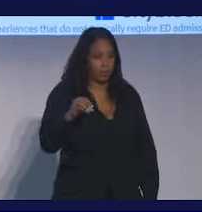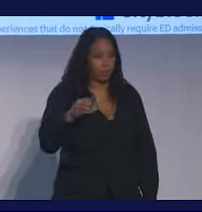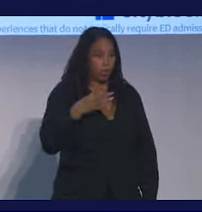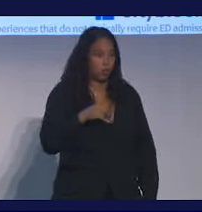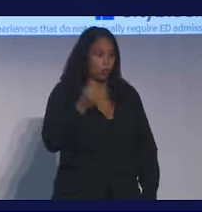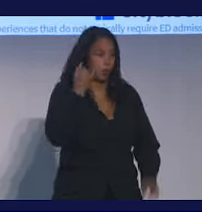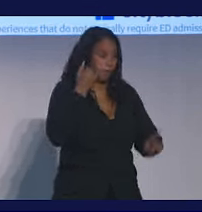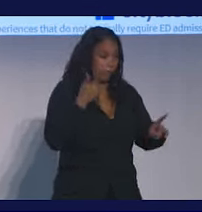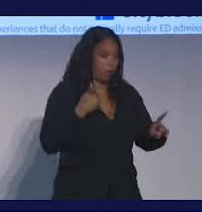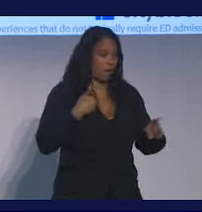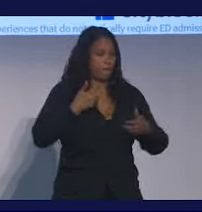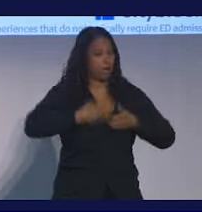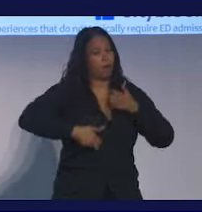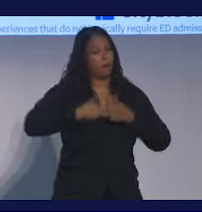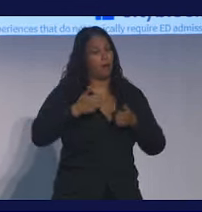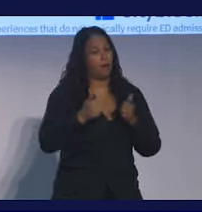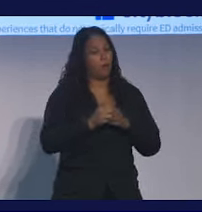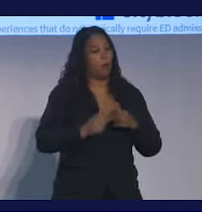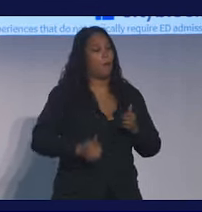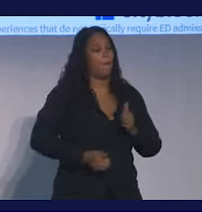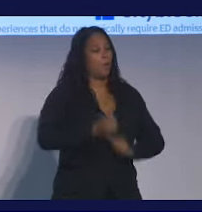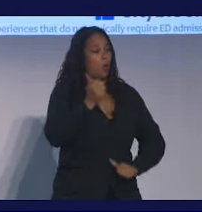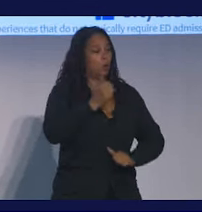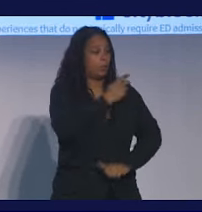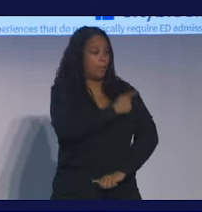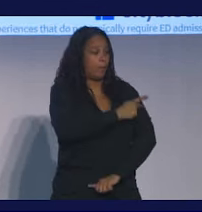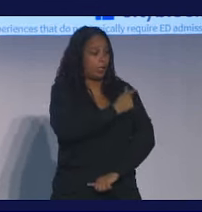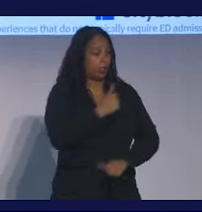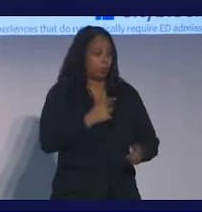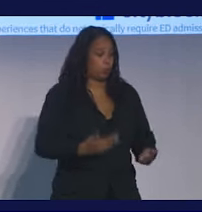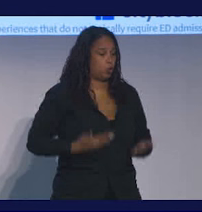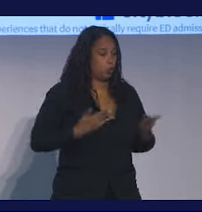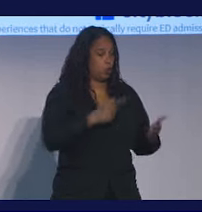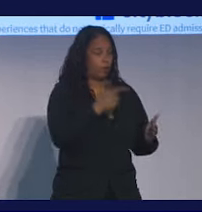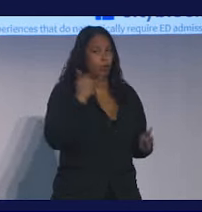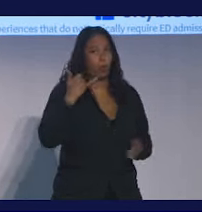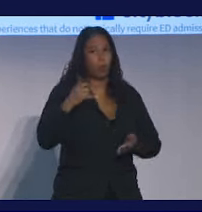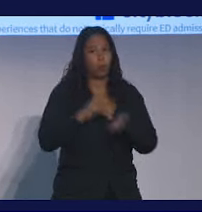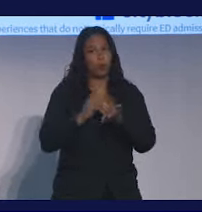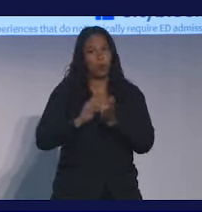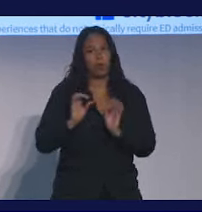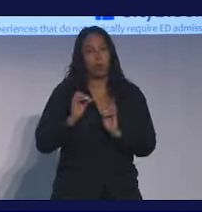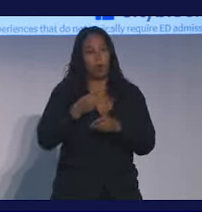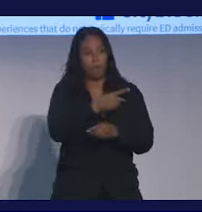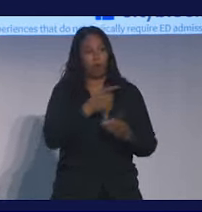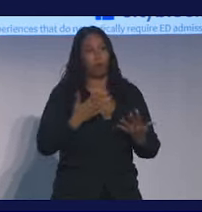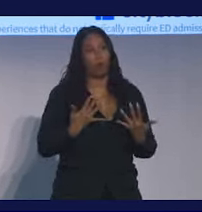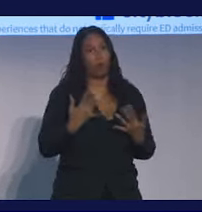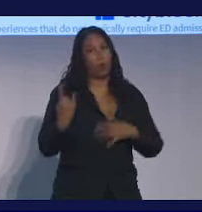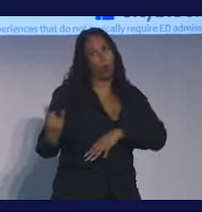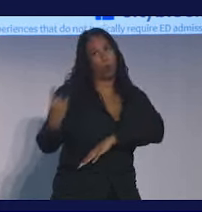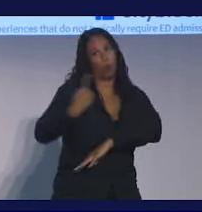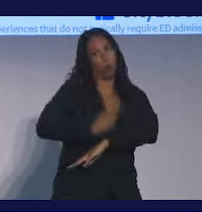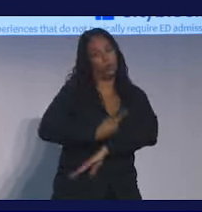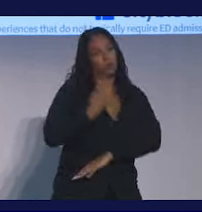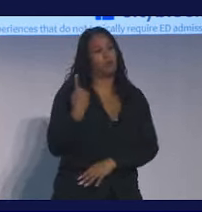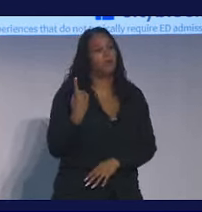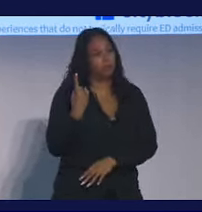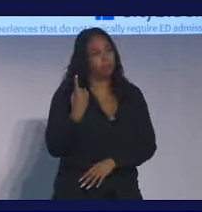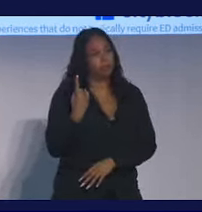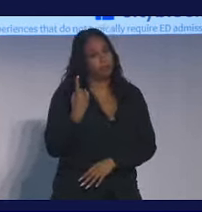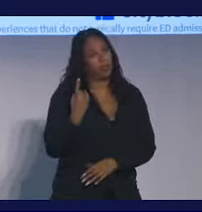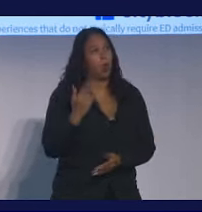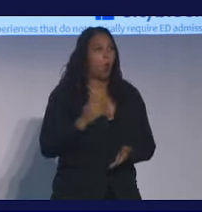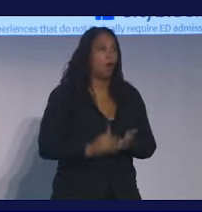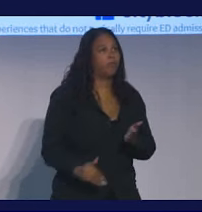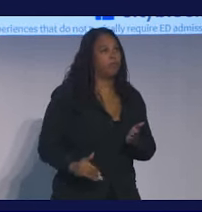you have a problem for most of the patients whom we serve and you call your doctor's office you're waiting a day at best more often